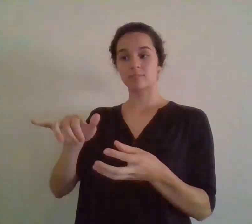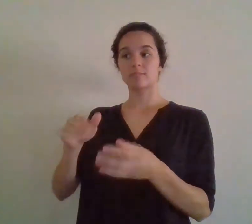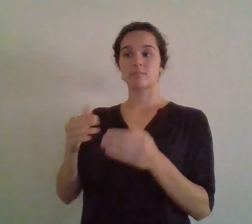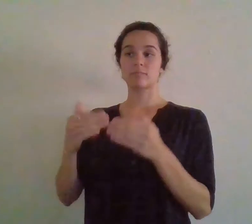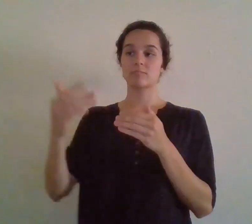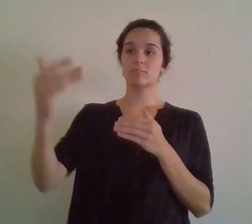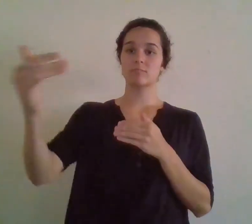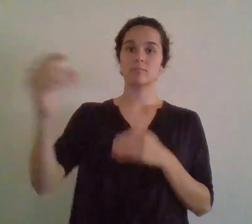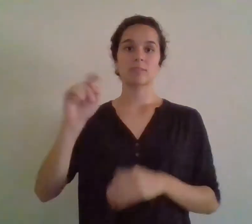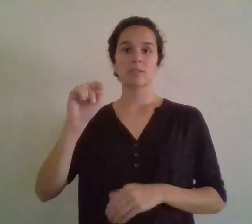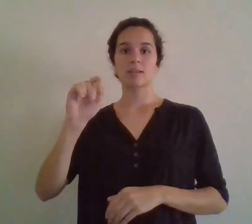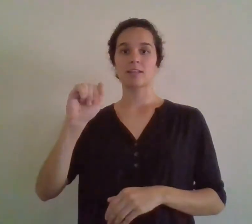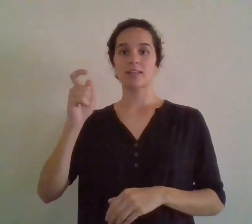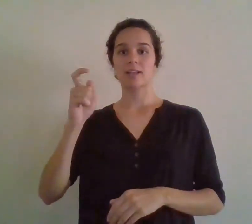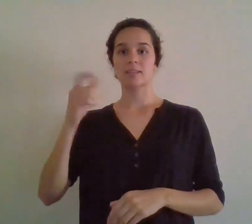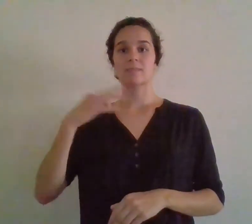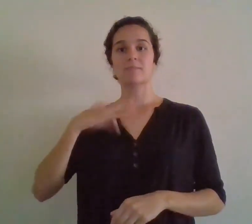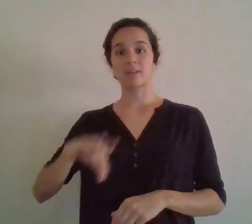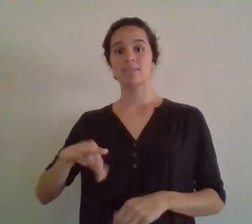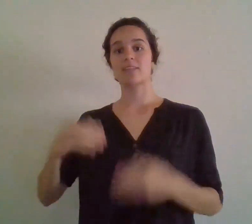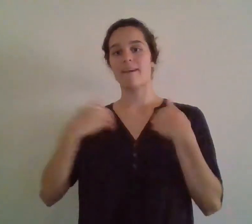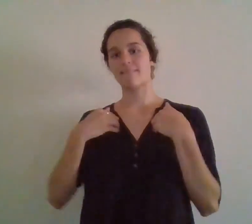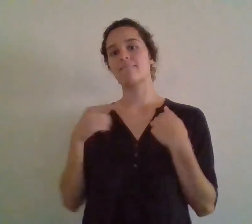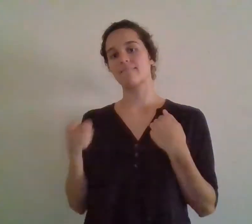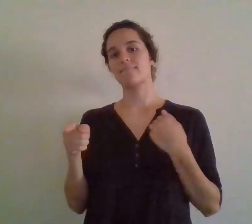that will have tax benefits.